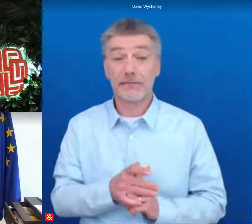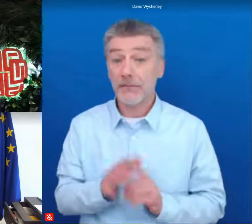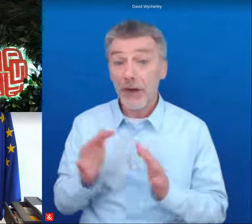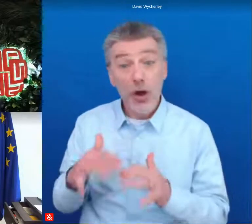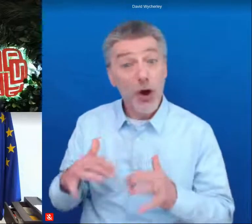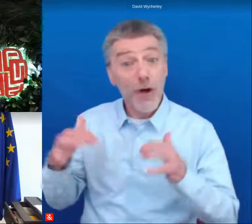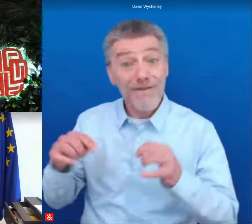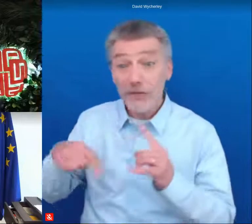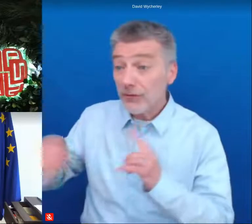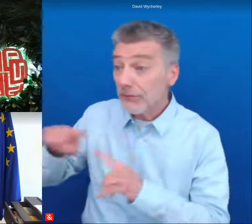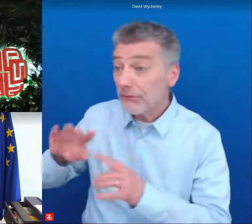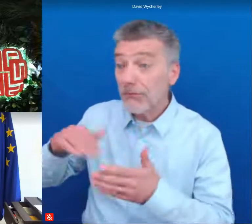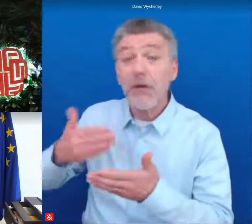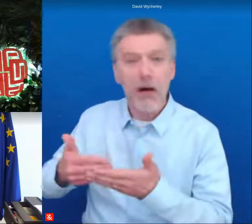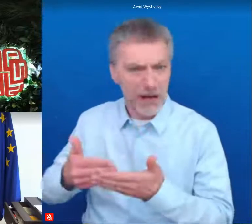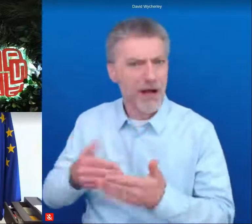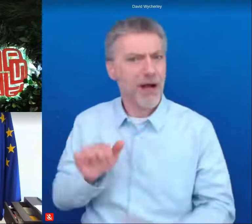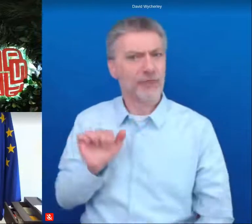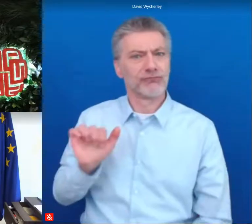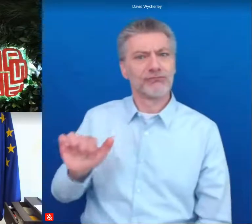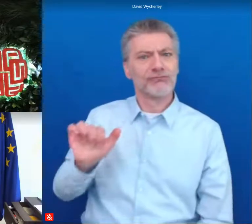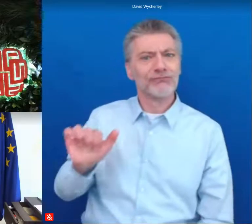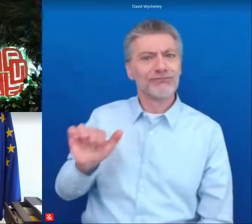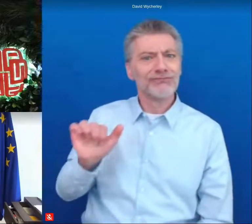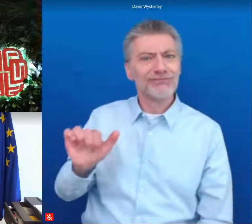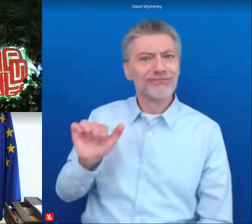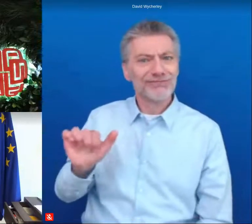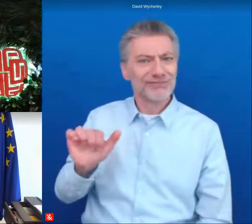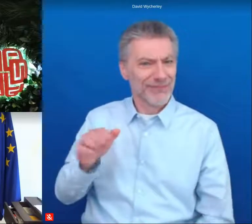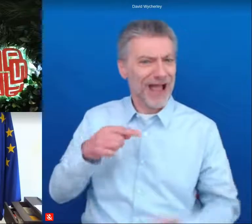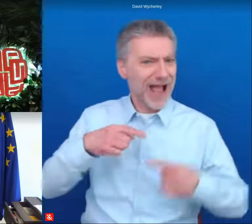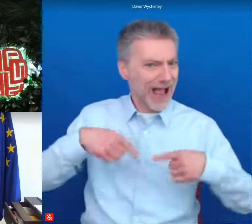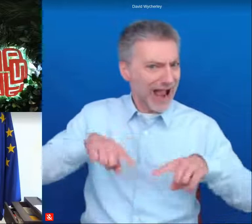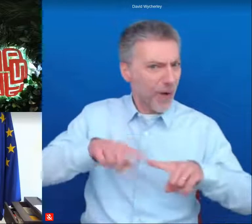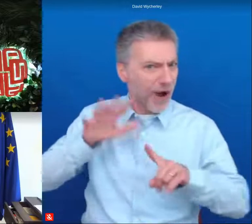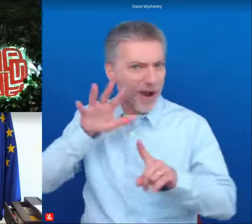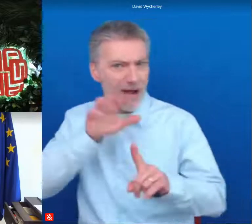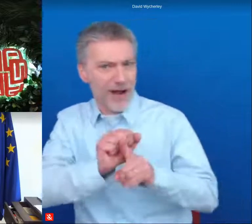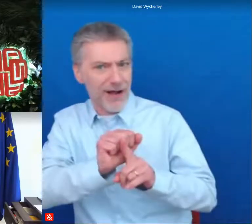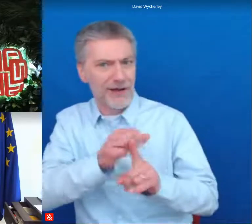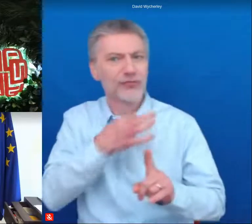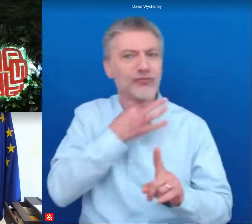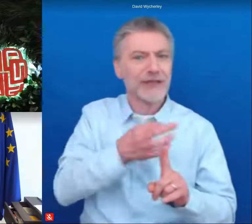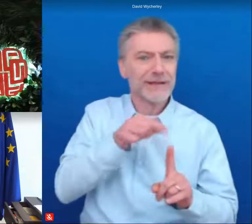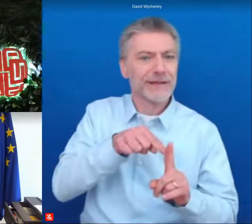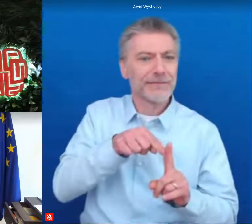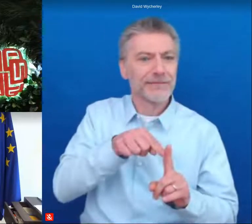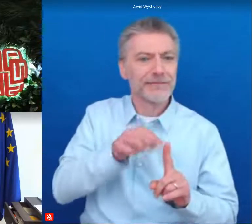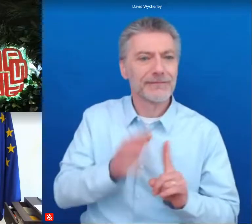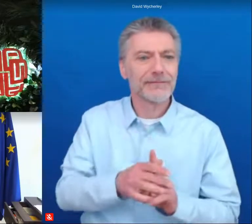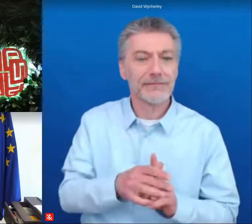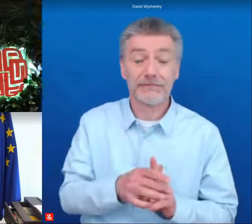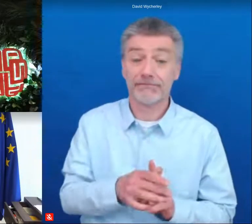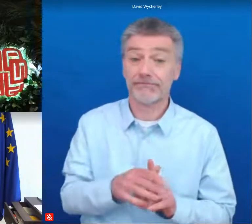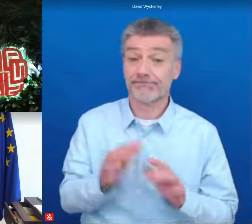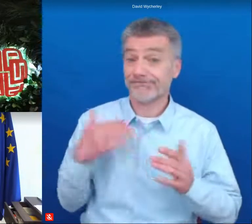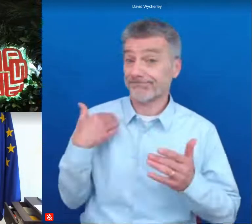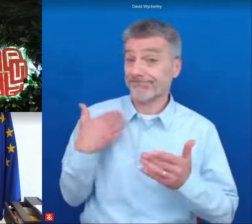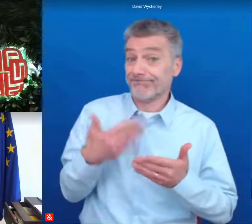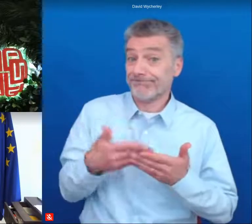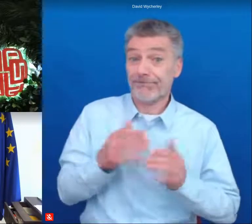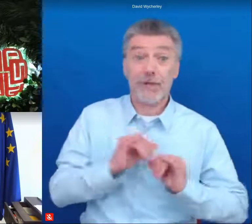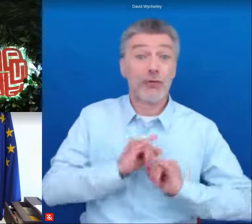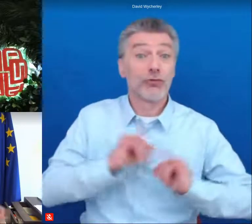identifies the substantial risks we face we already know that this crisis will be known